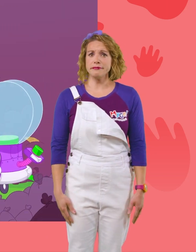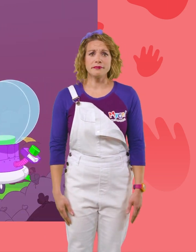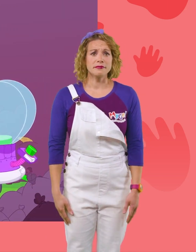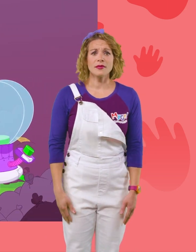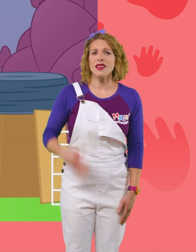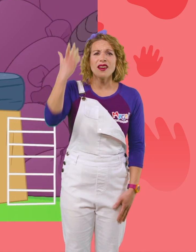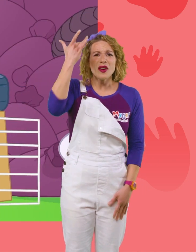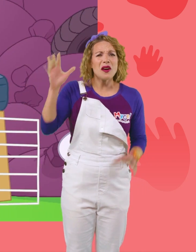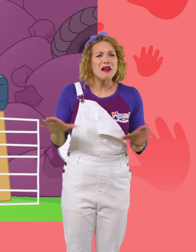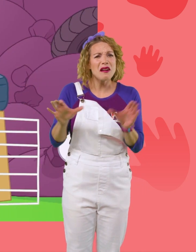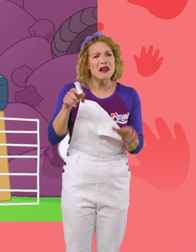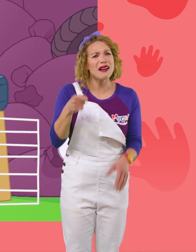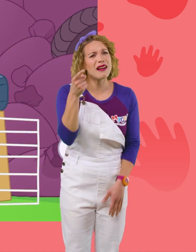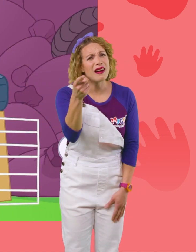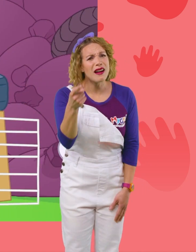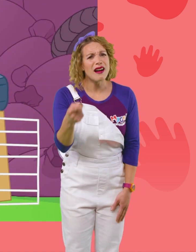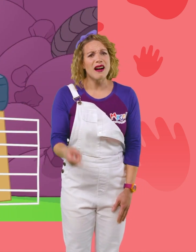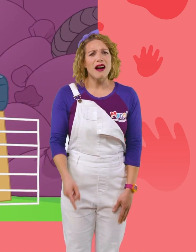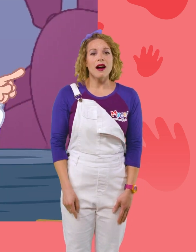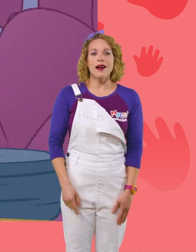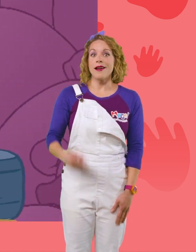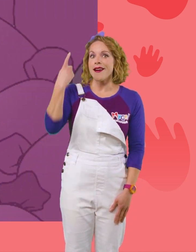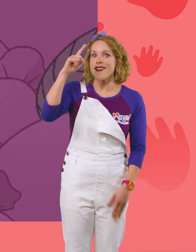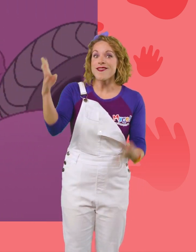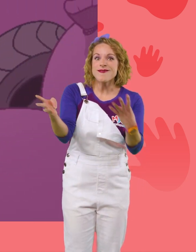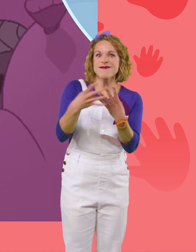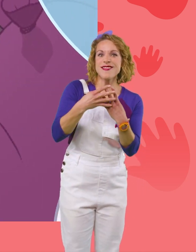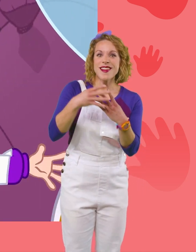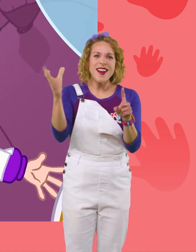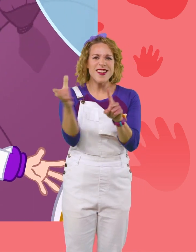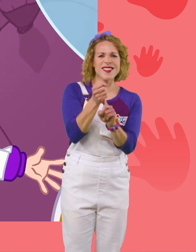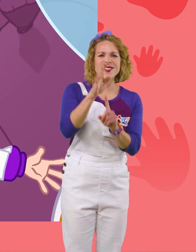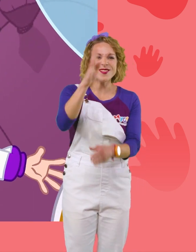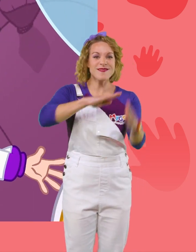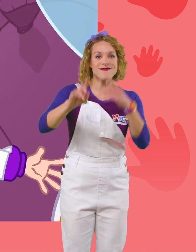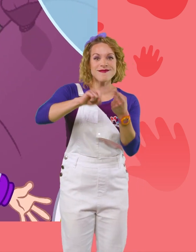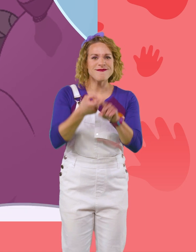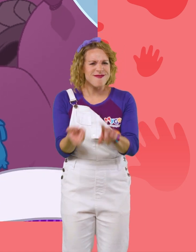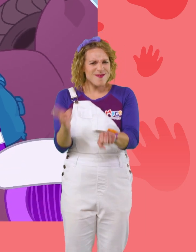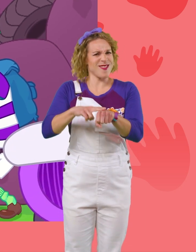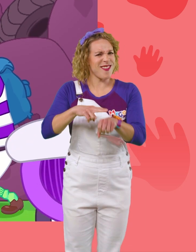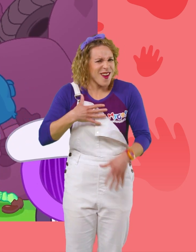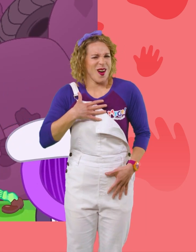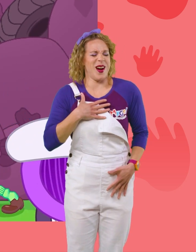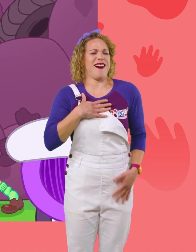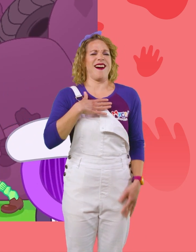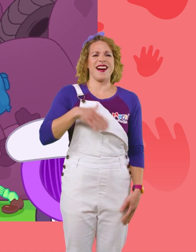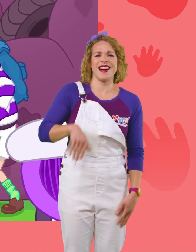Why are you doing this? To lay a trap for your ninja friend, of course! Ha-ha-ha-ha-ha-ha